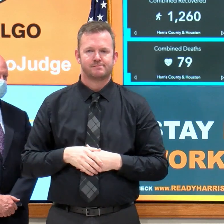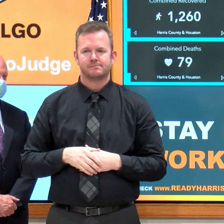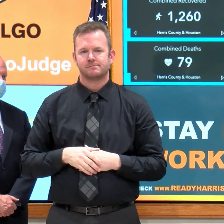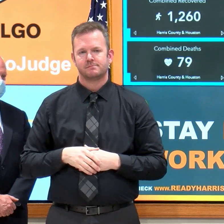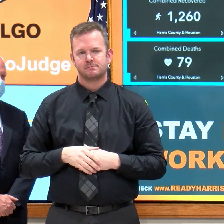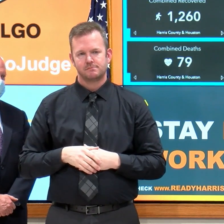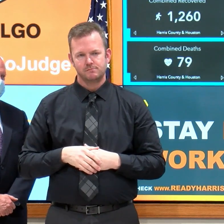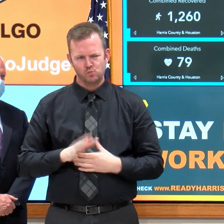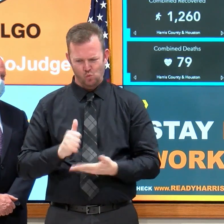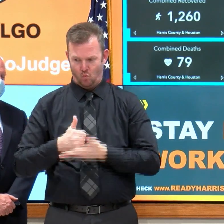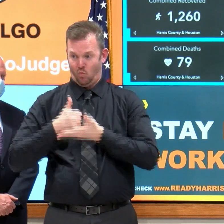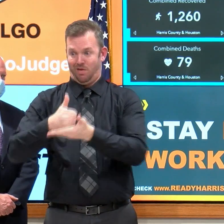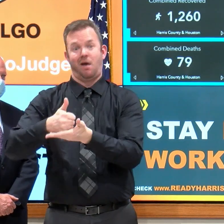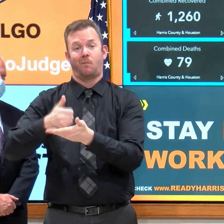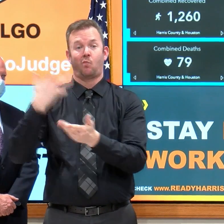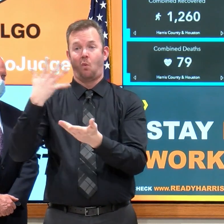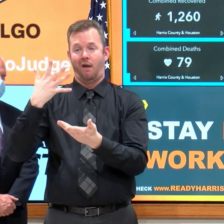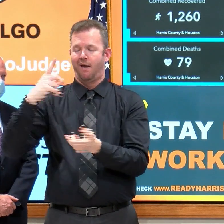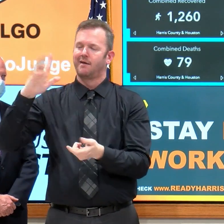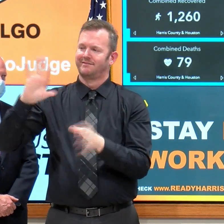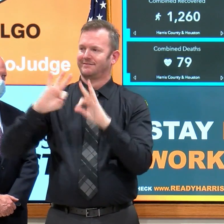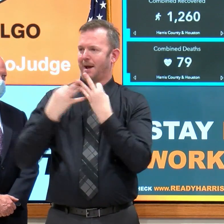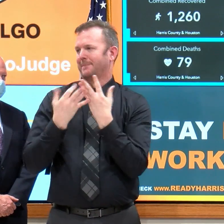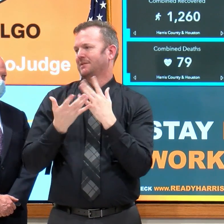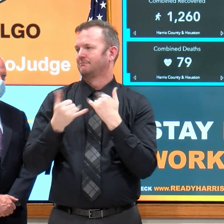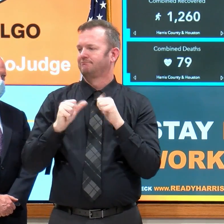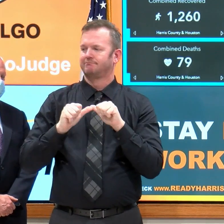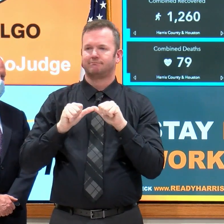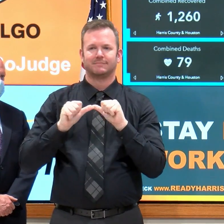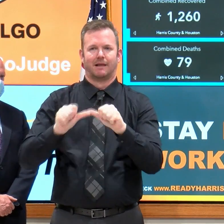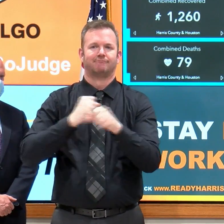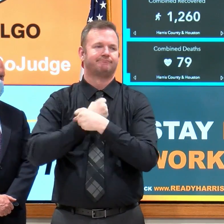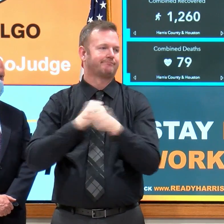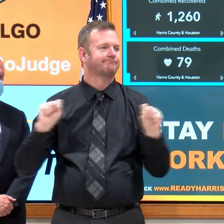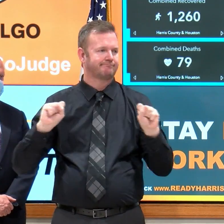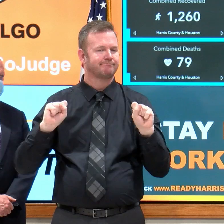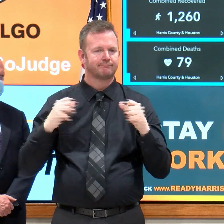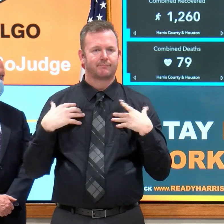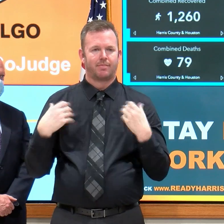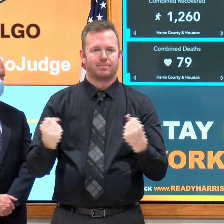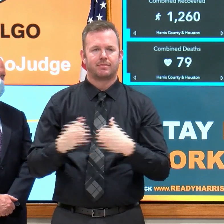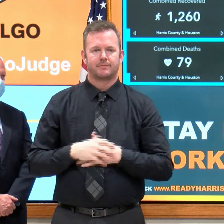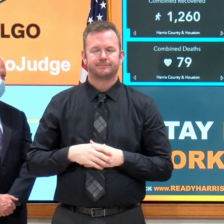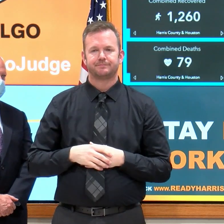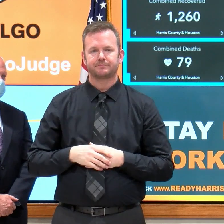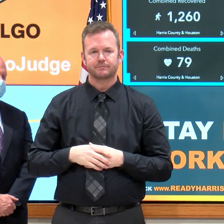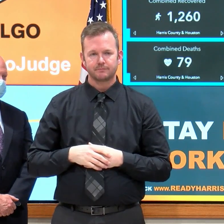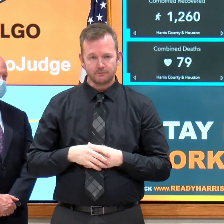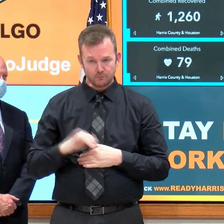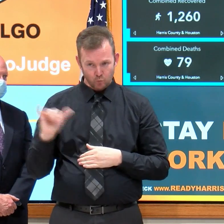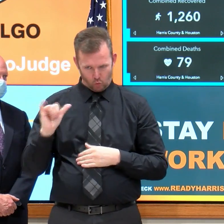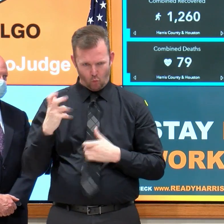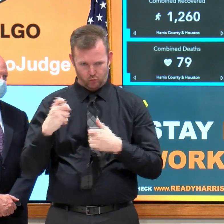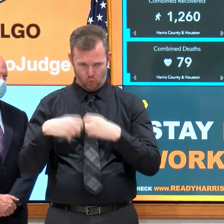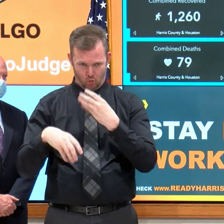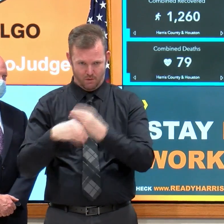with this virus. I also said that with regards to requiring